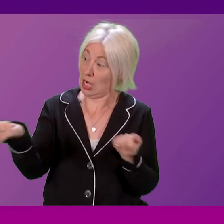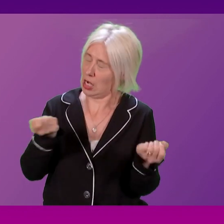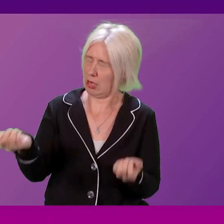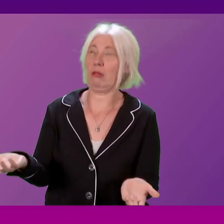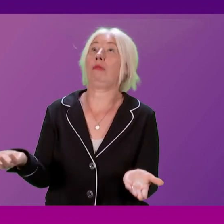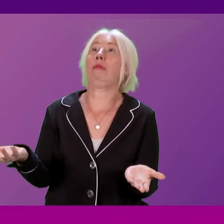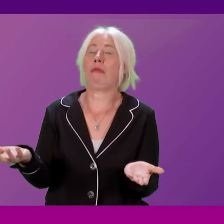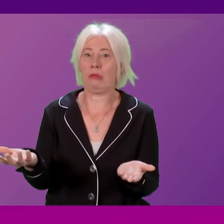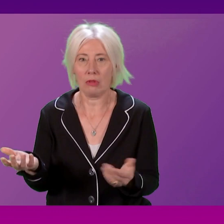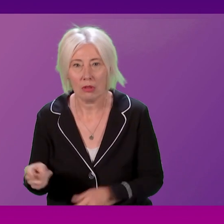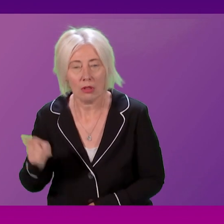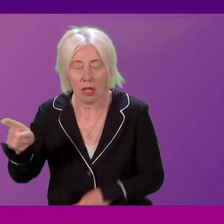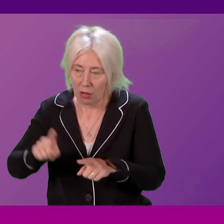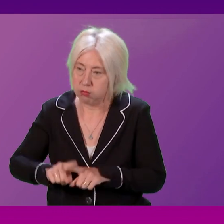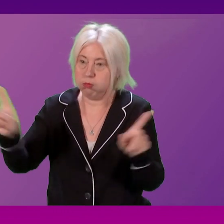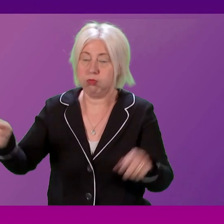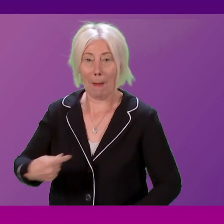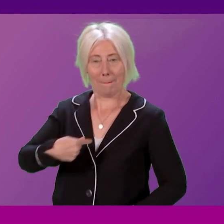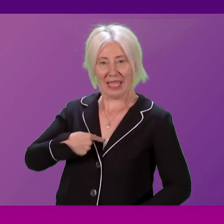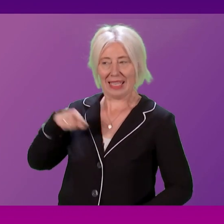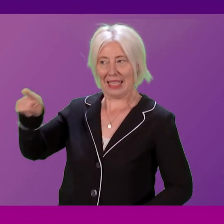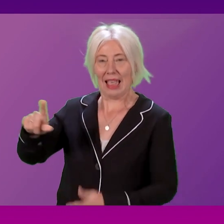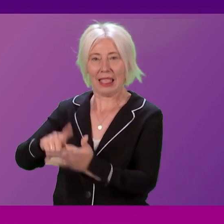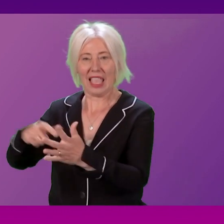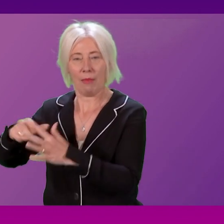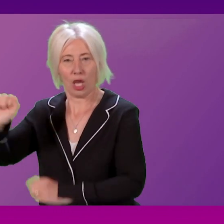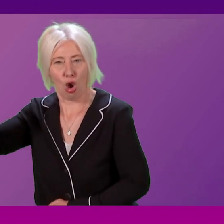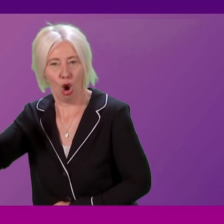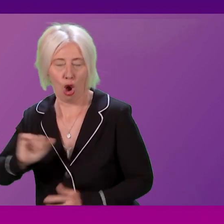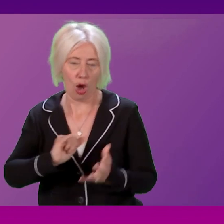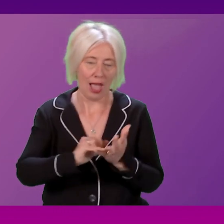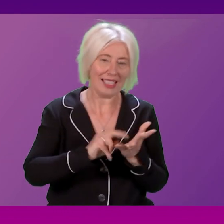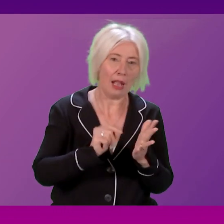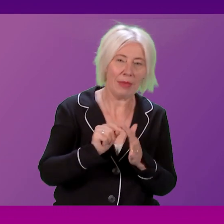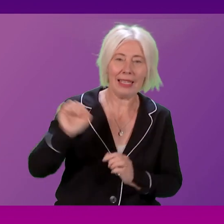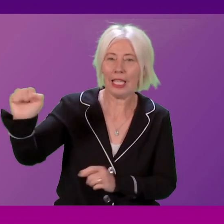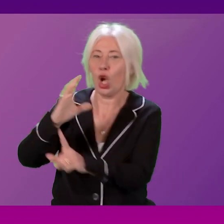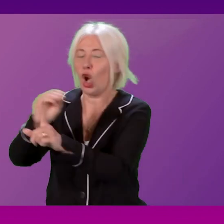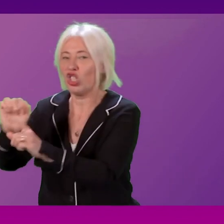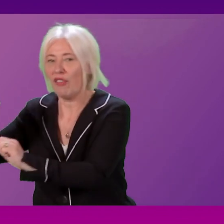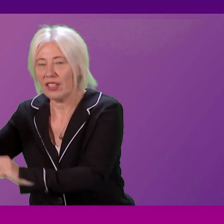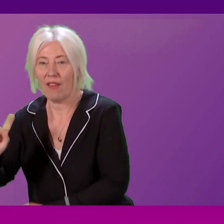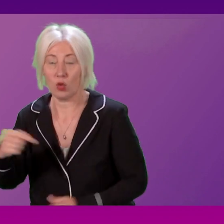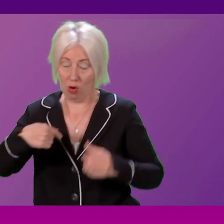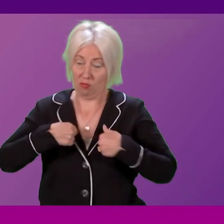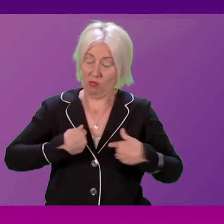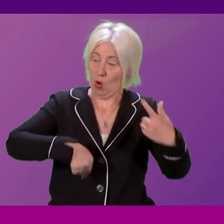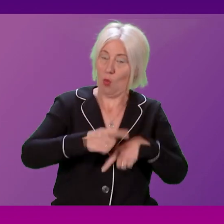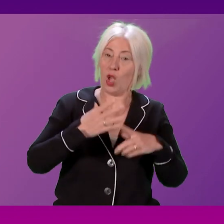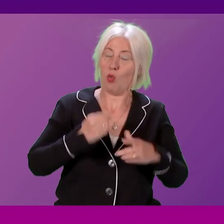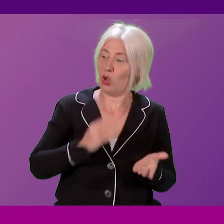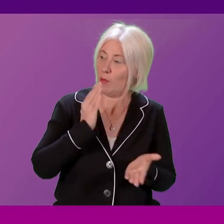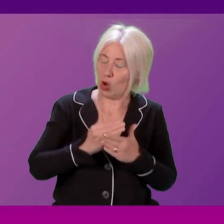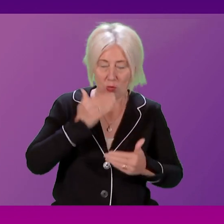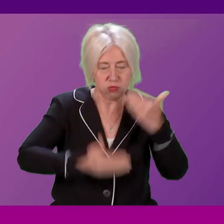difference between myself and Liam Kerr, between the SNP and the Conservatives, is that the SNP wants to power our